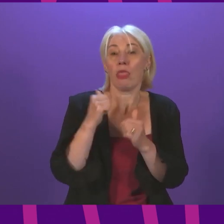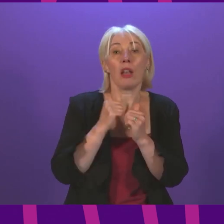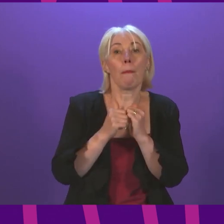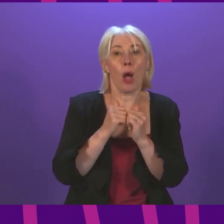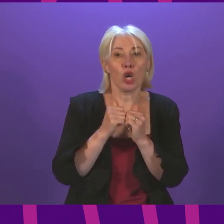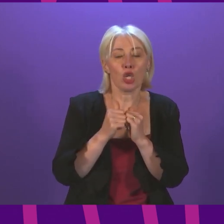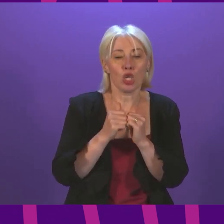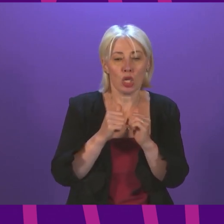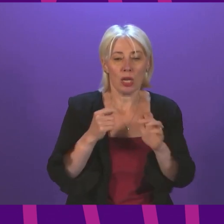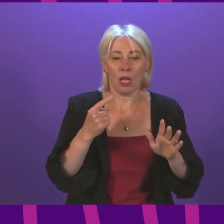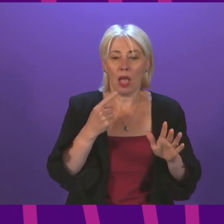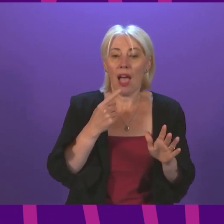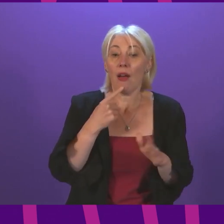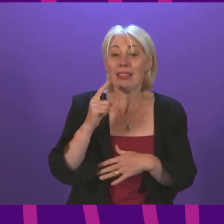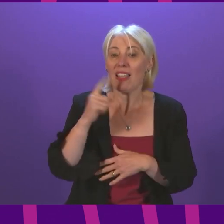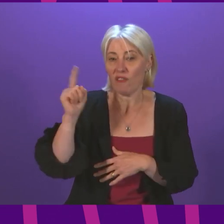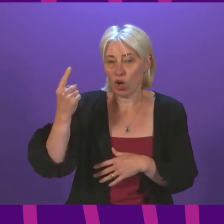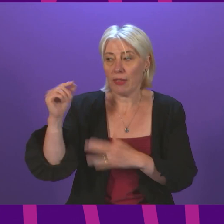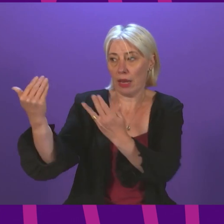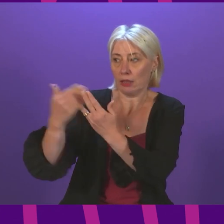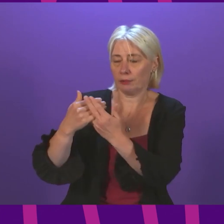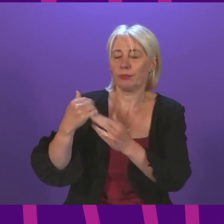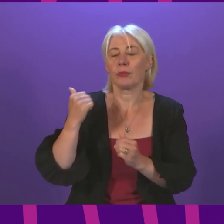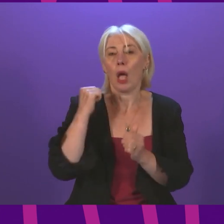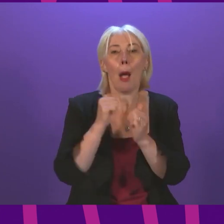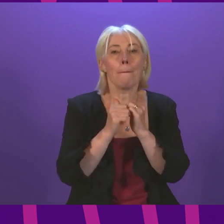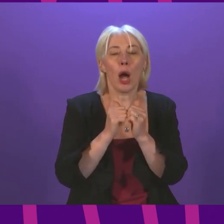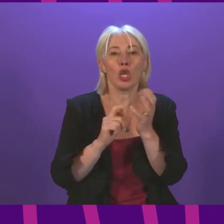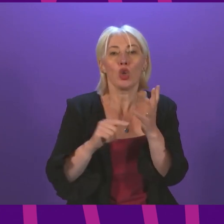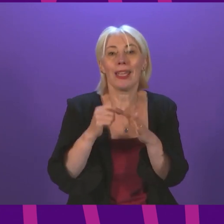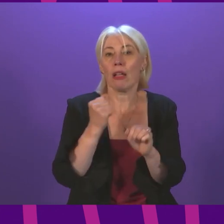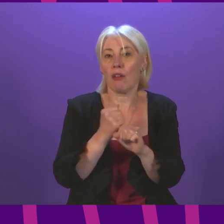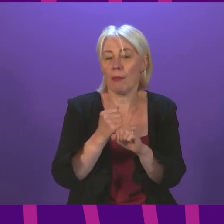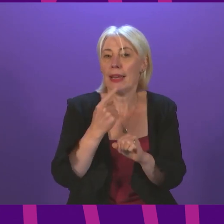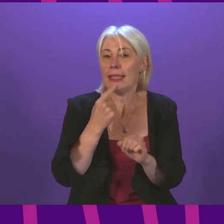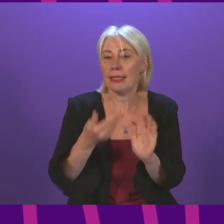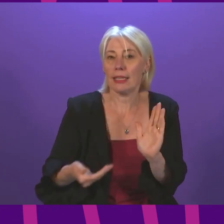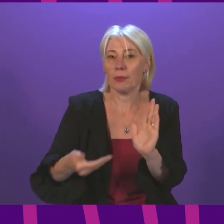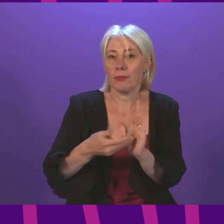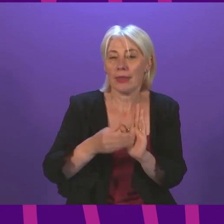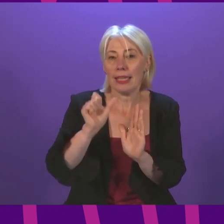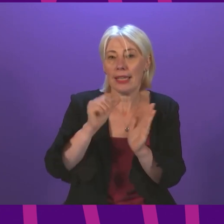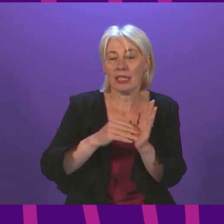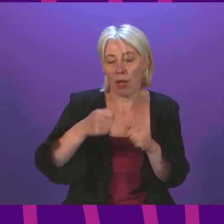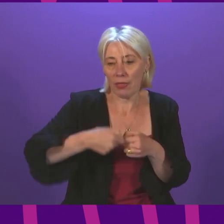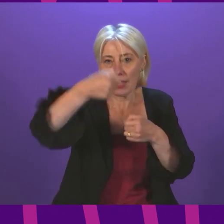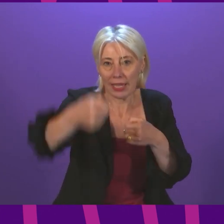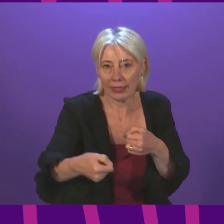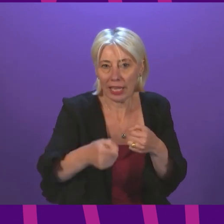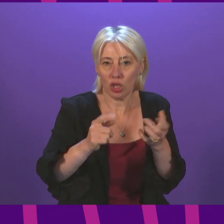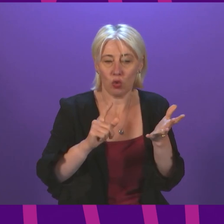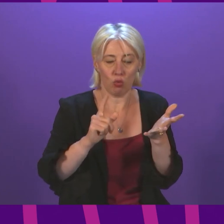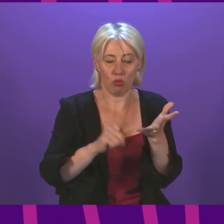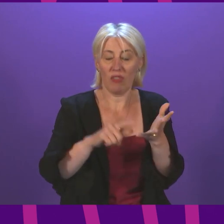can make this point and then I'll let you in. And in March of this year, the UK Government agreed and announced to an additional six-month extension to that very